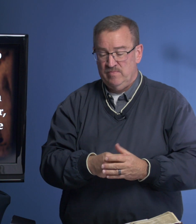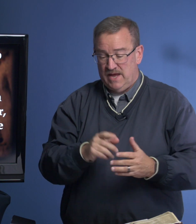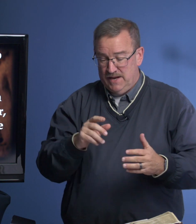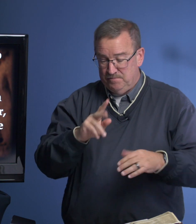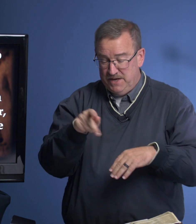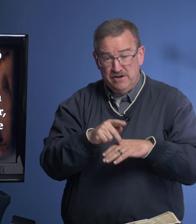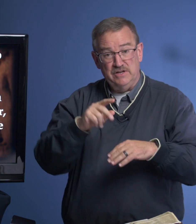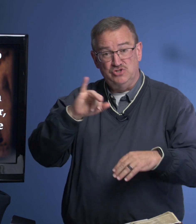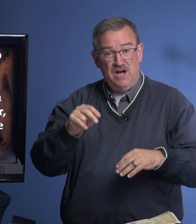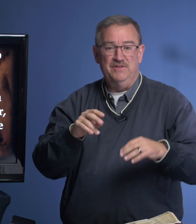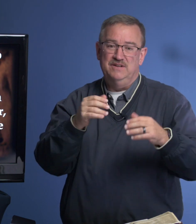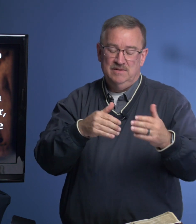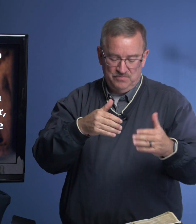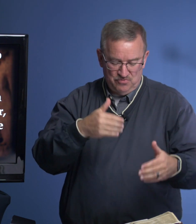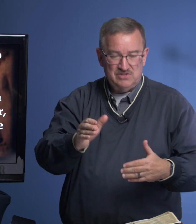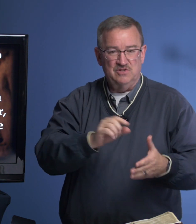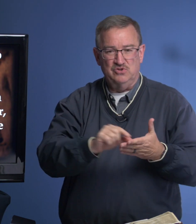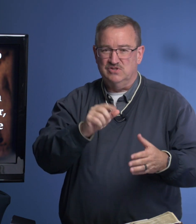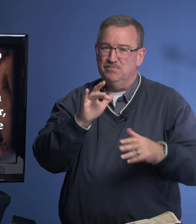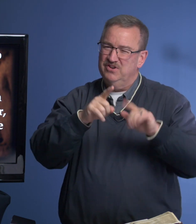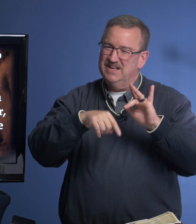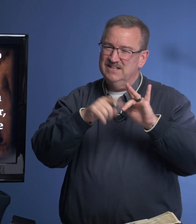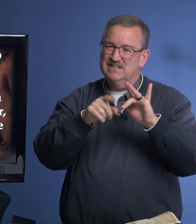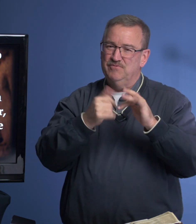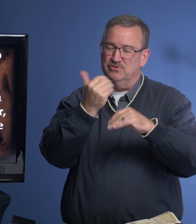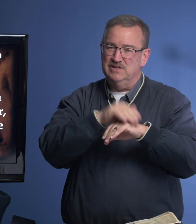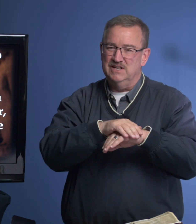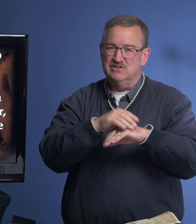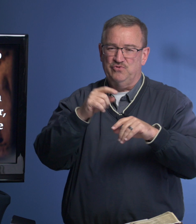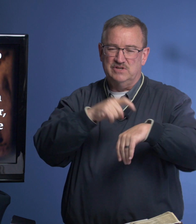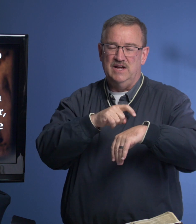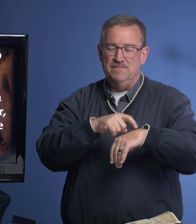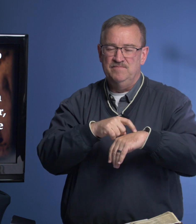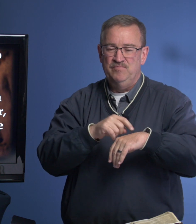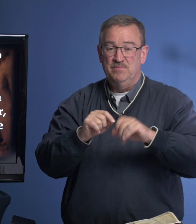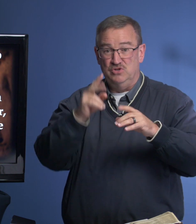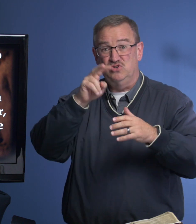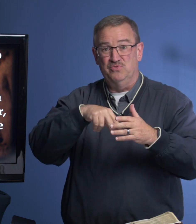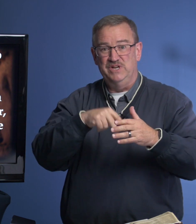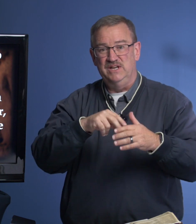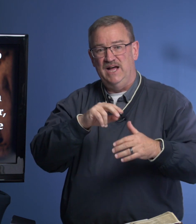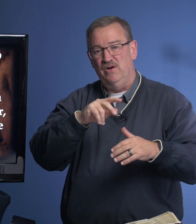And Peter and John, then the rest of the verses I'm going to kind of skip for tonight, just for time. But you could read how